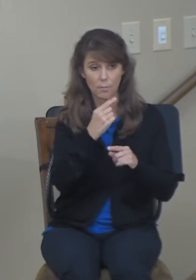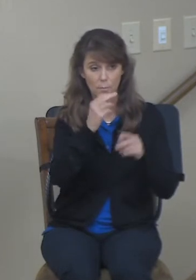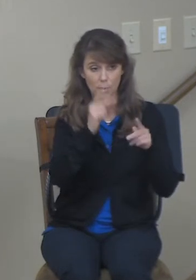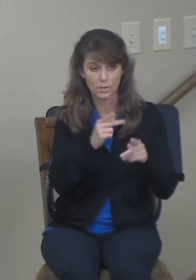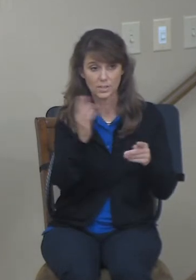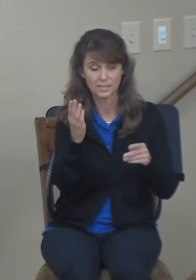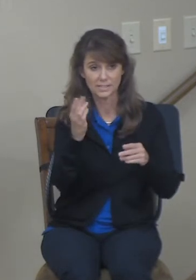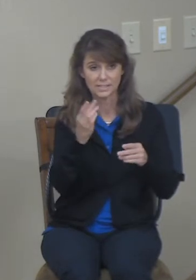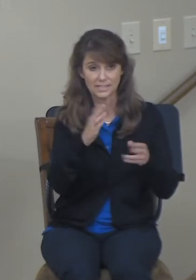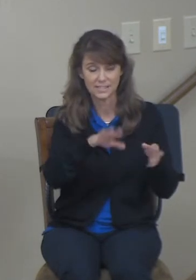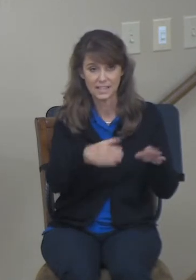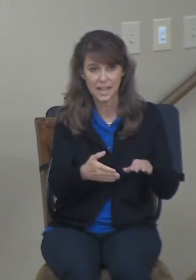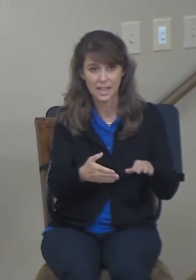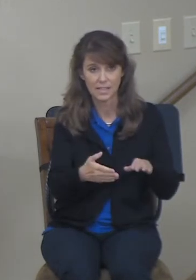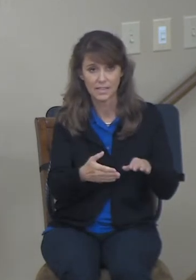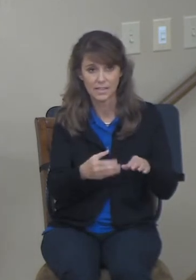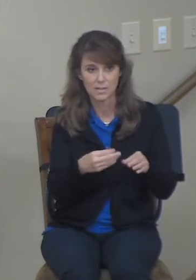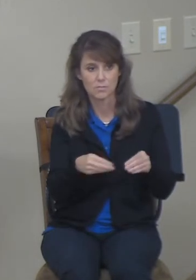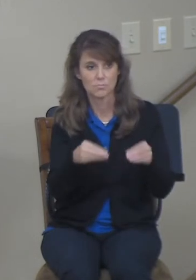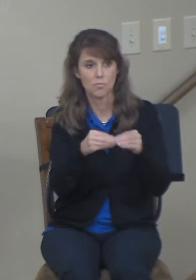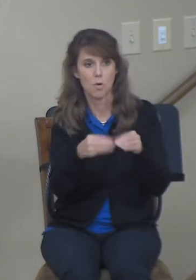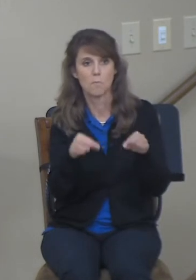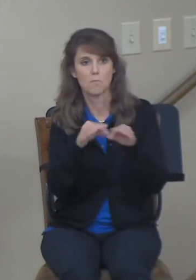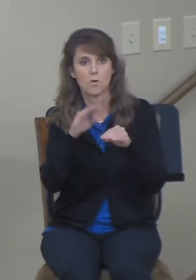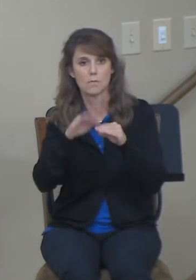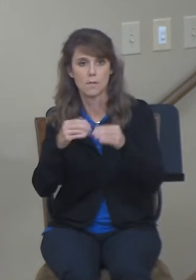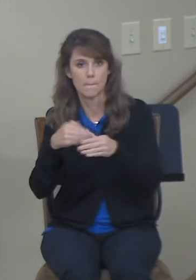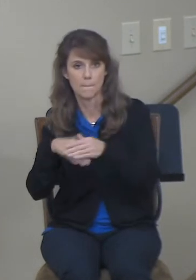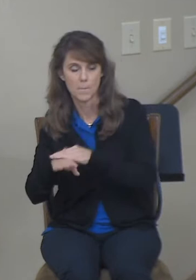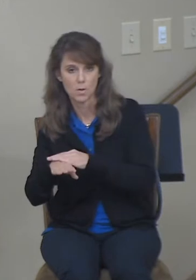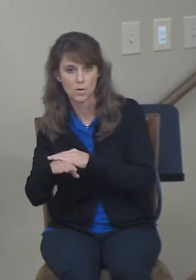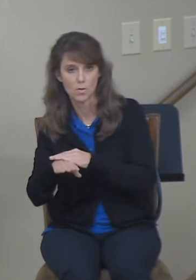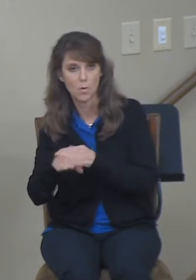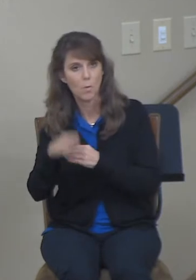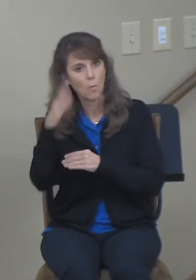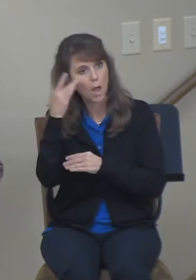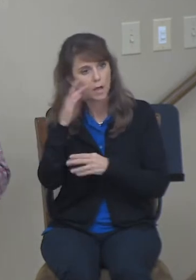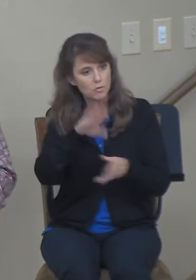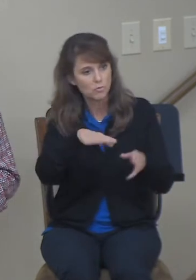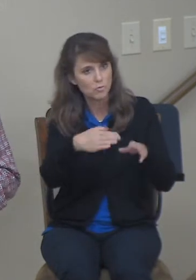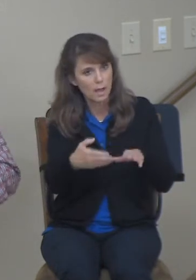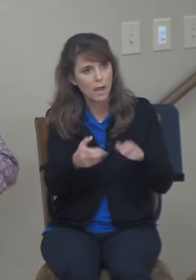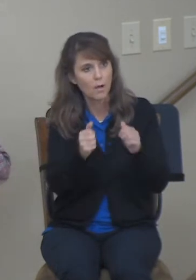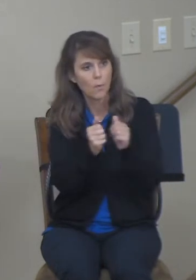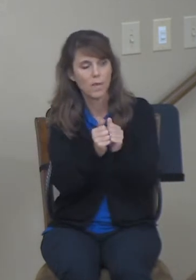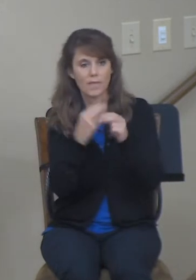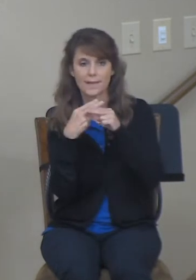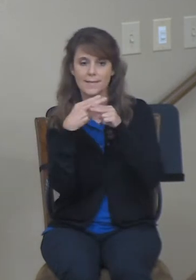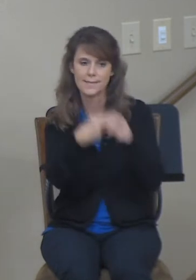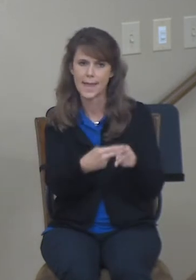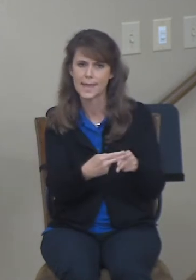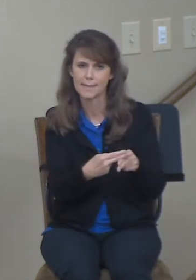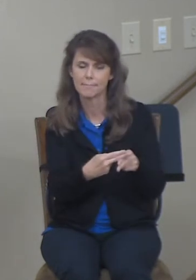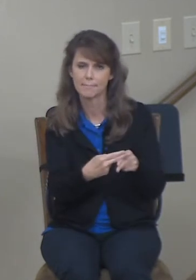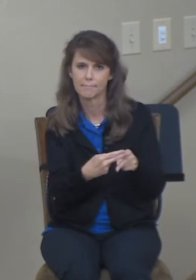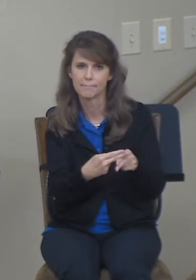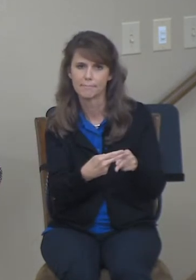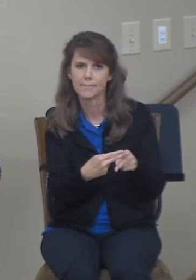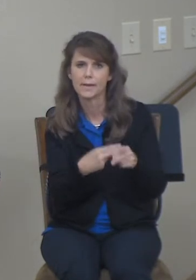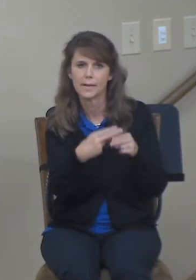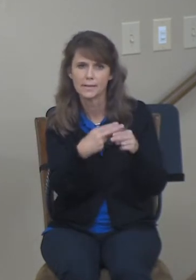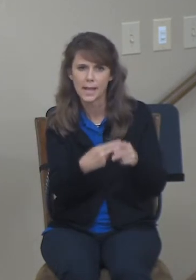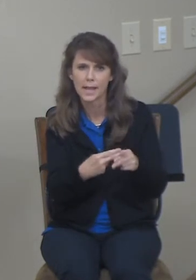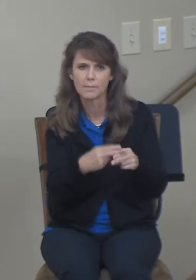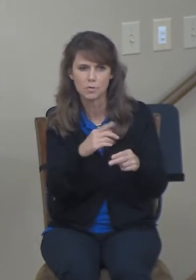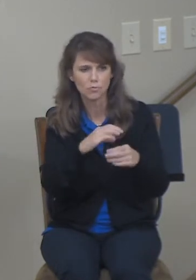than that of ointment. The idea of excellencies of character. The fact that this name carries forth and